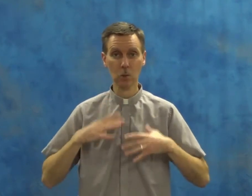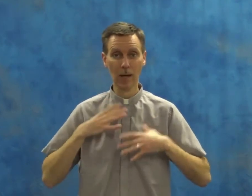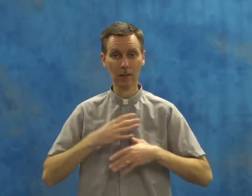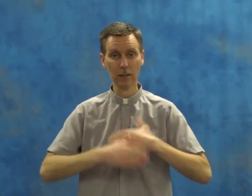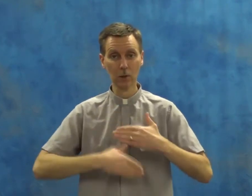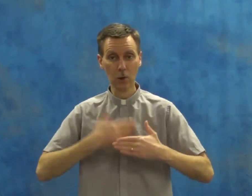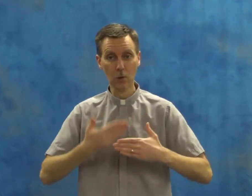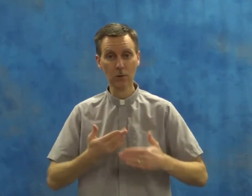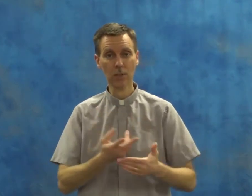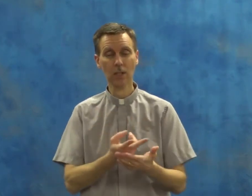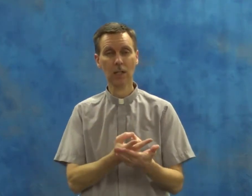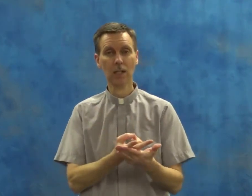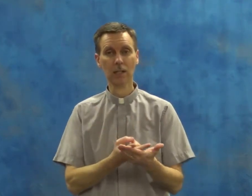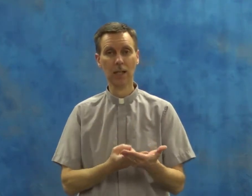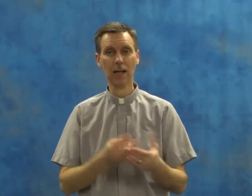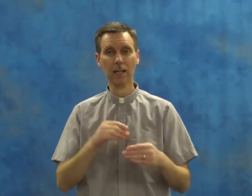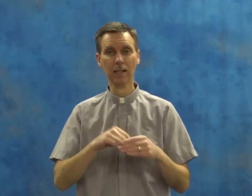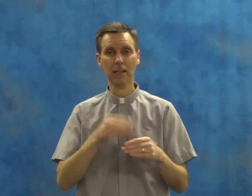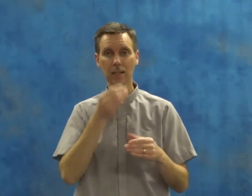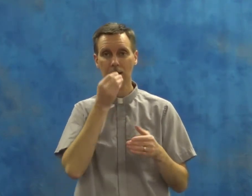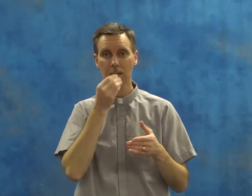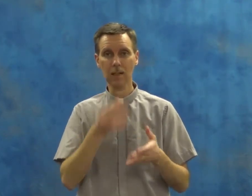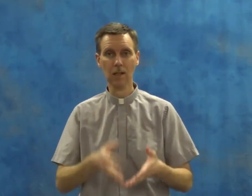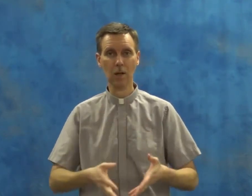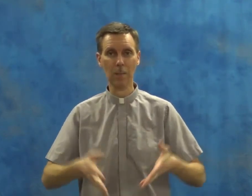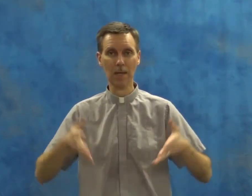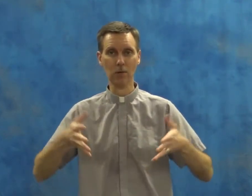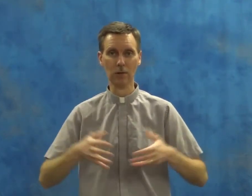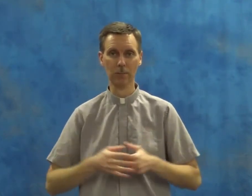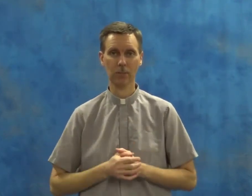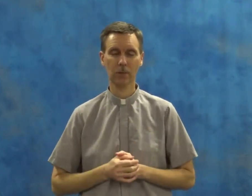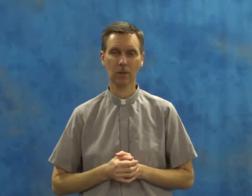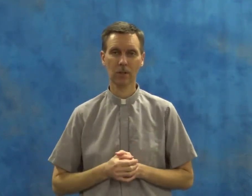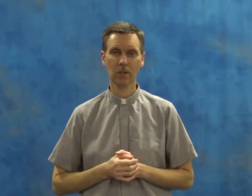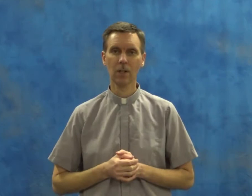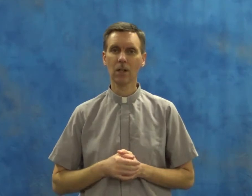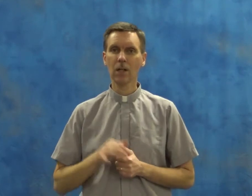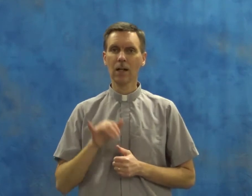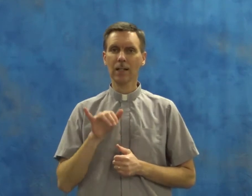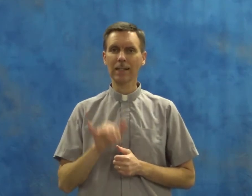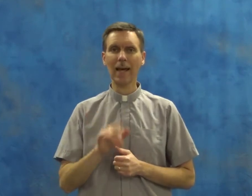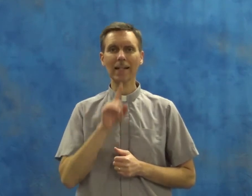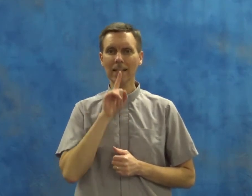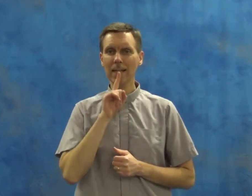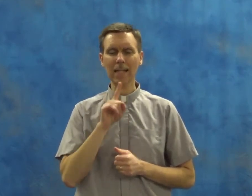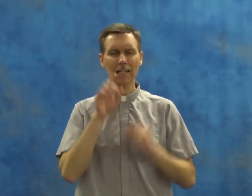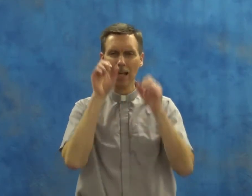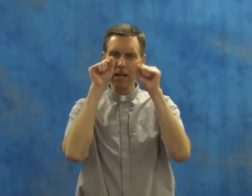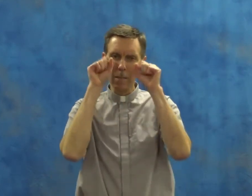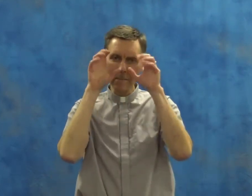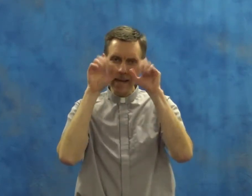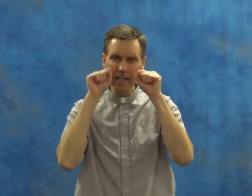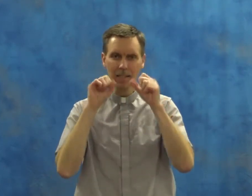swaddling clothes and lying in a manger. That is an amazing